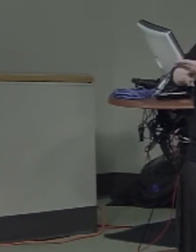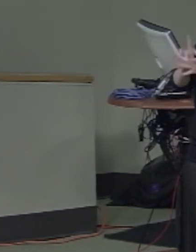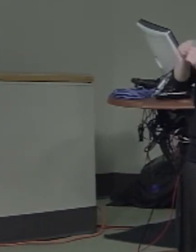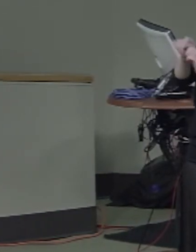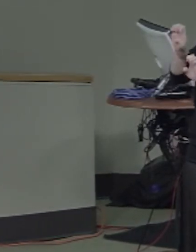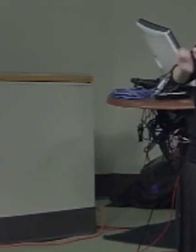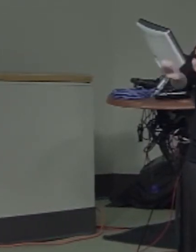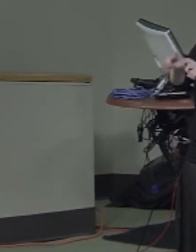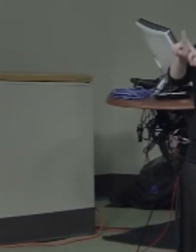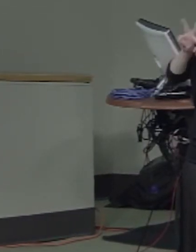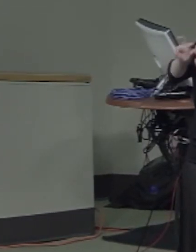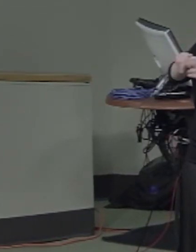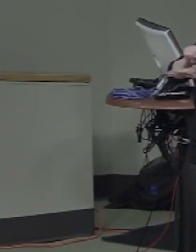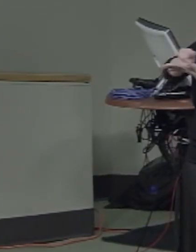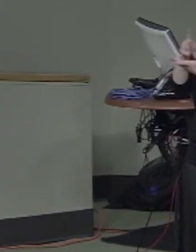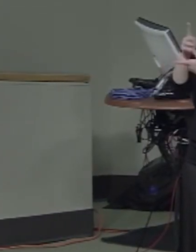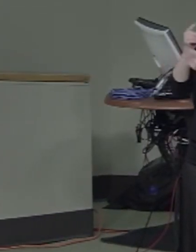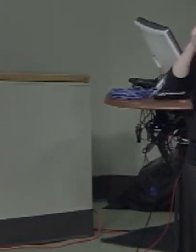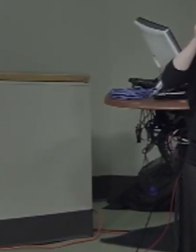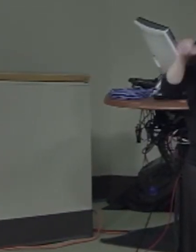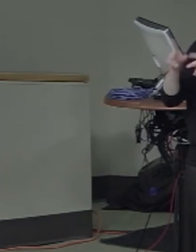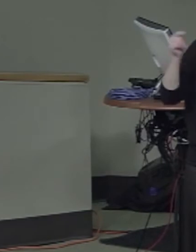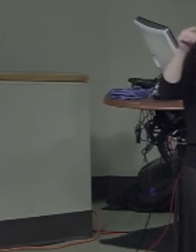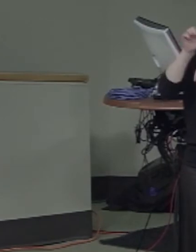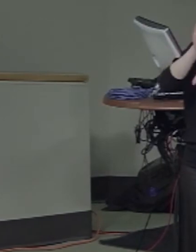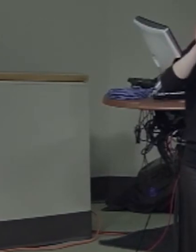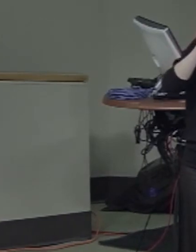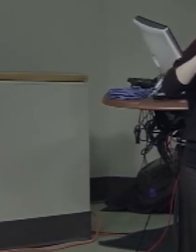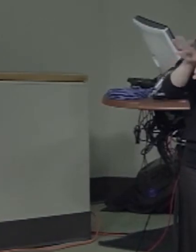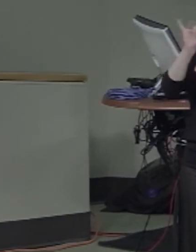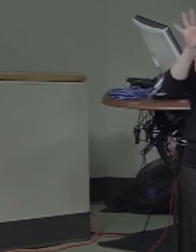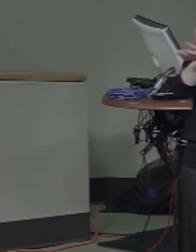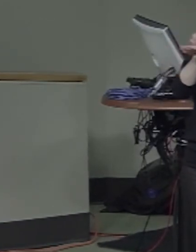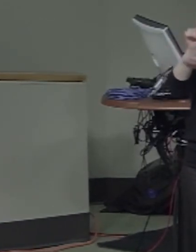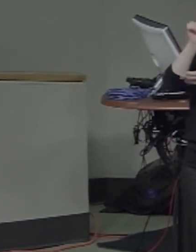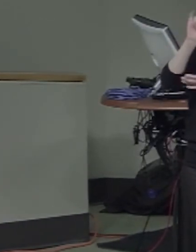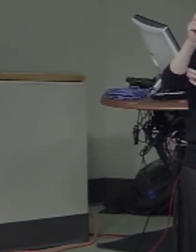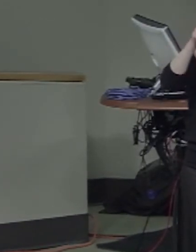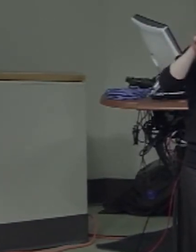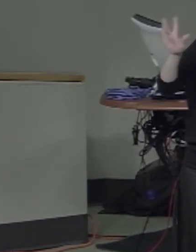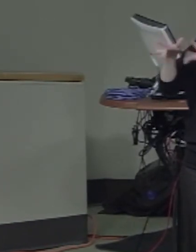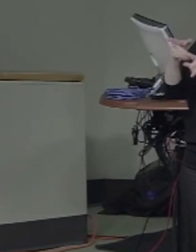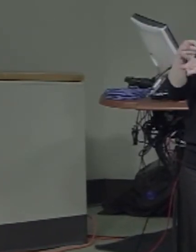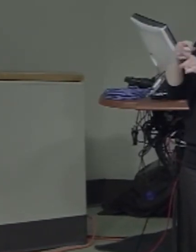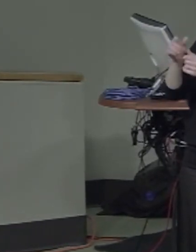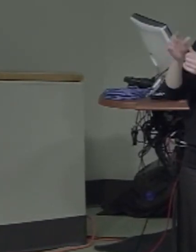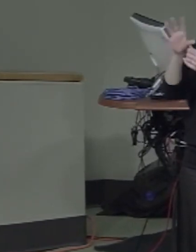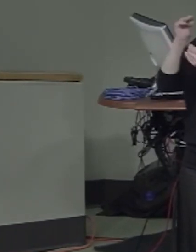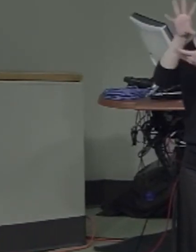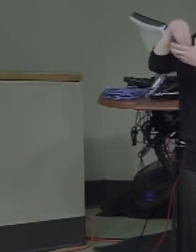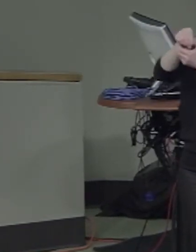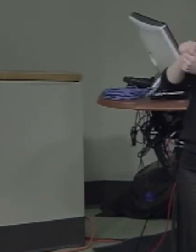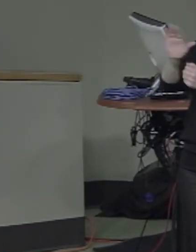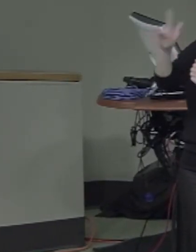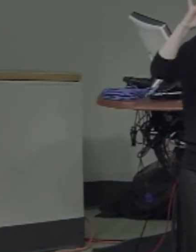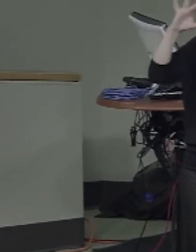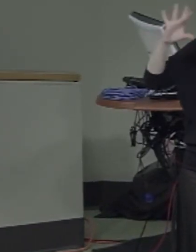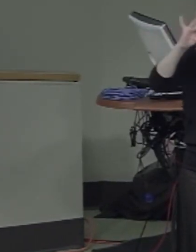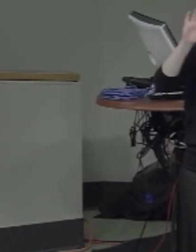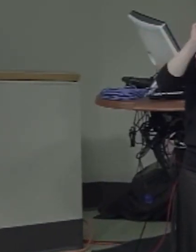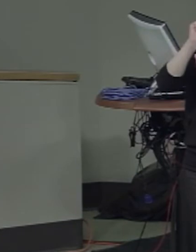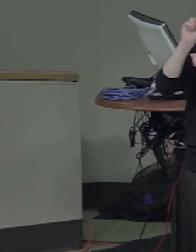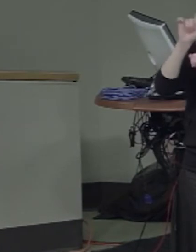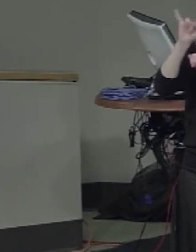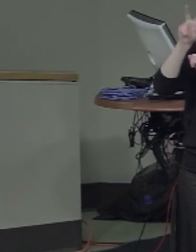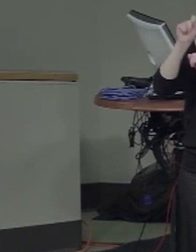to computational connectionist networks as a new means of exploring ways into the brain